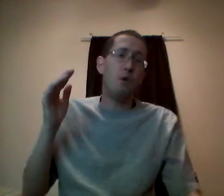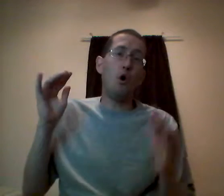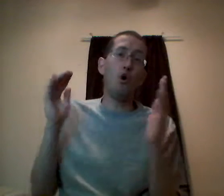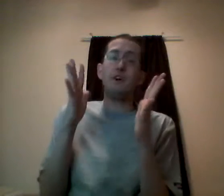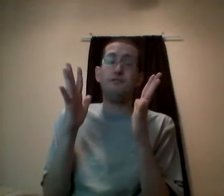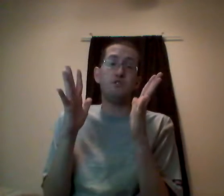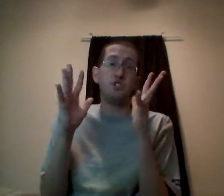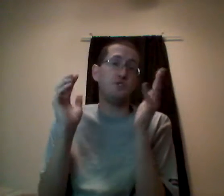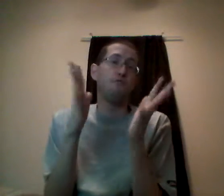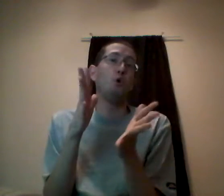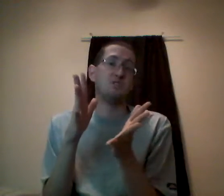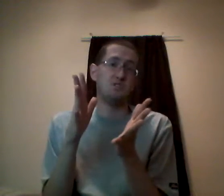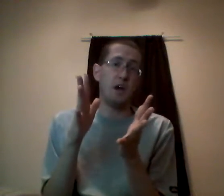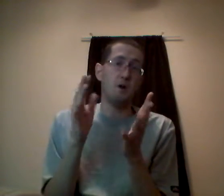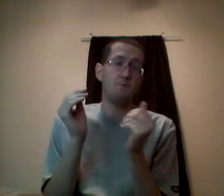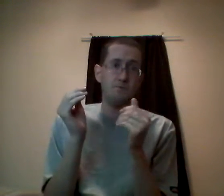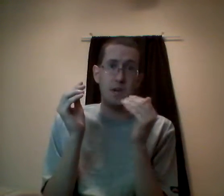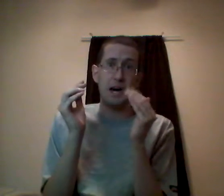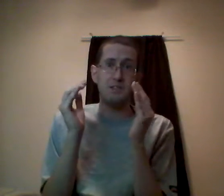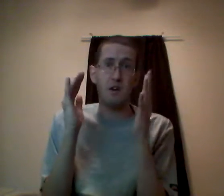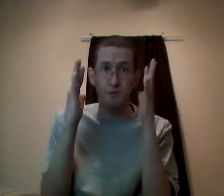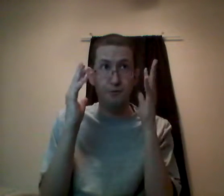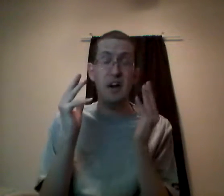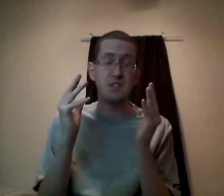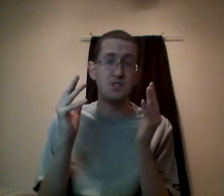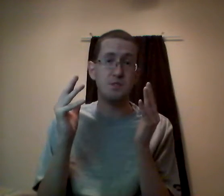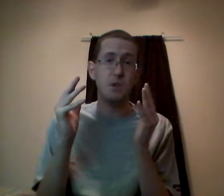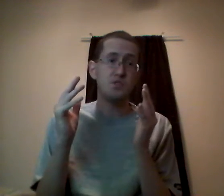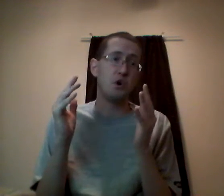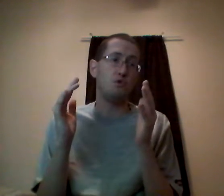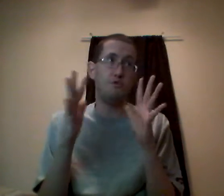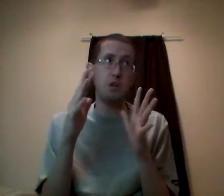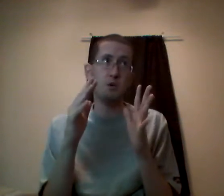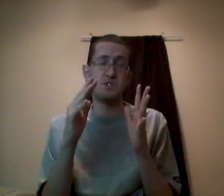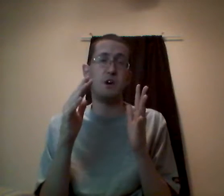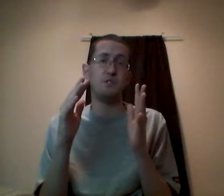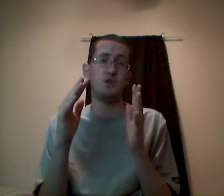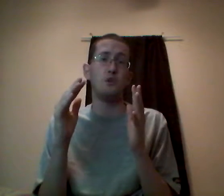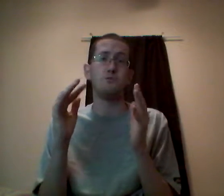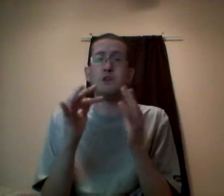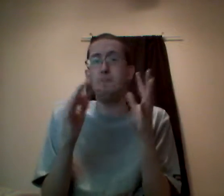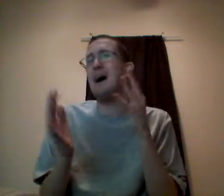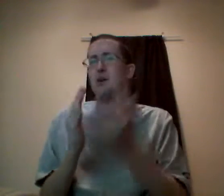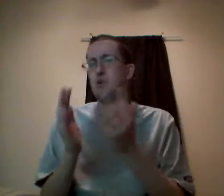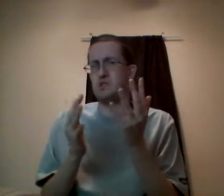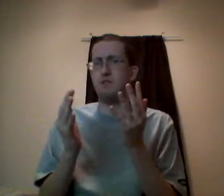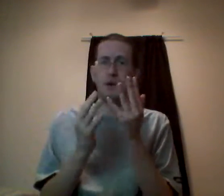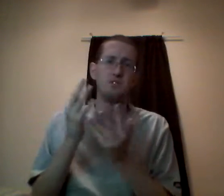Or if they're just their voice is there and not their face. So the video itself isn't altered, but the background noise is there when you have